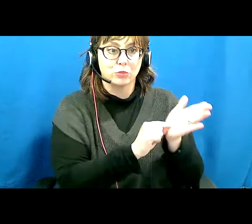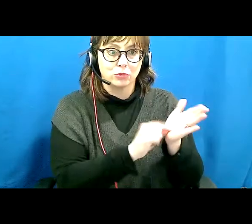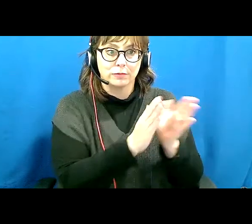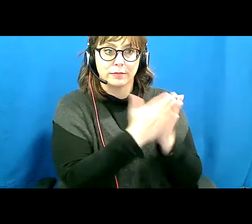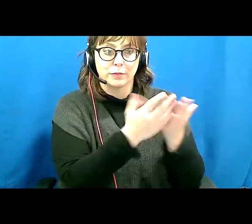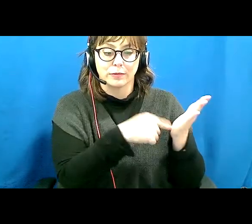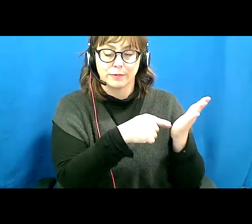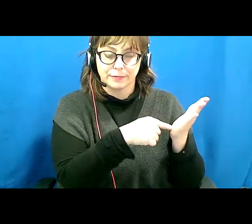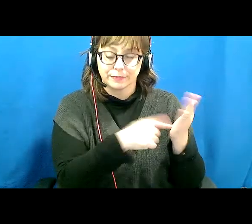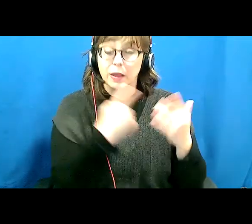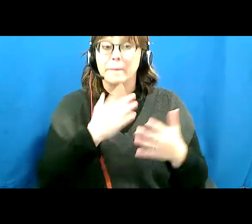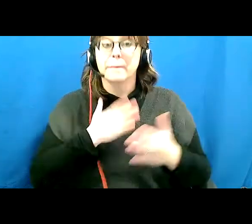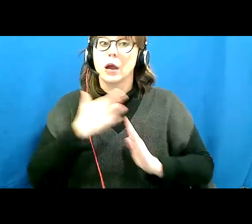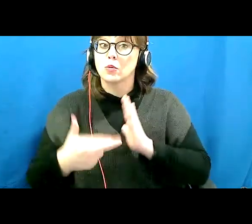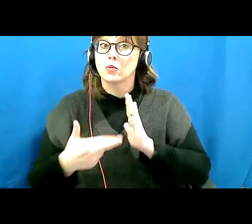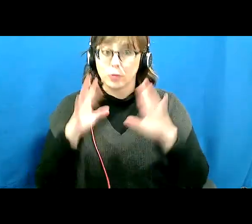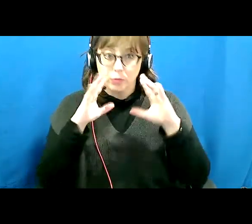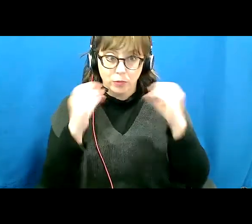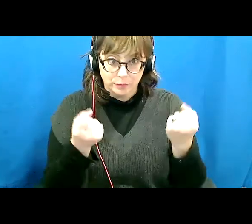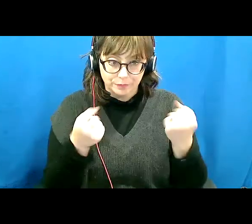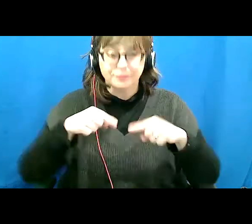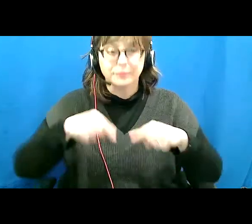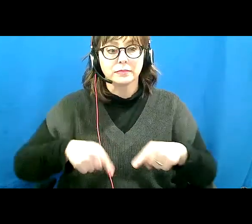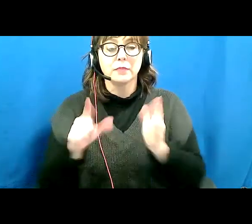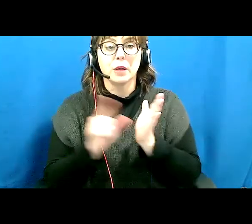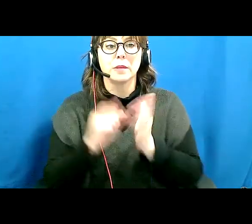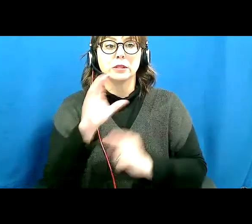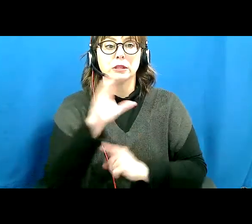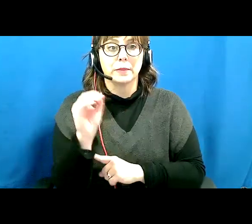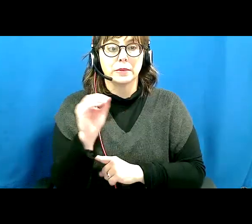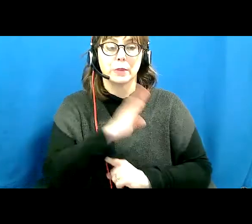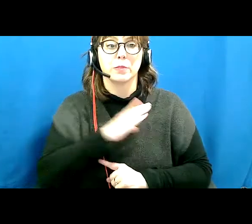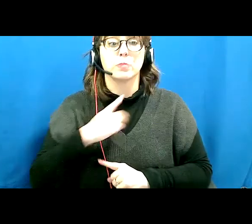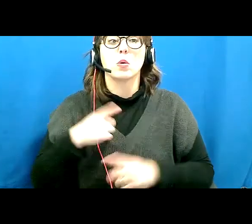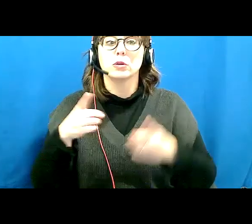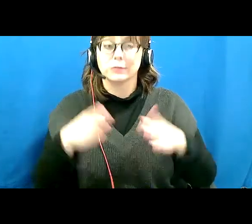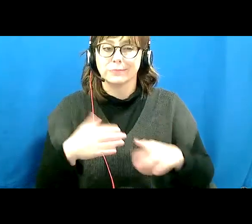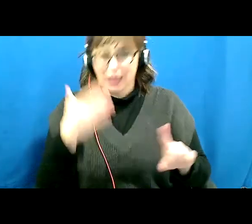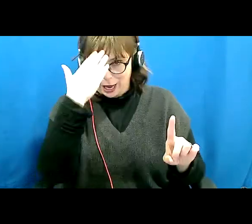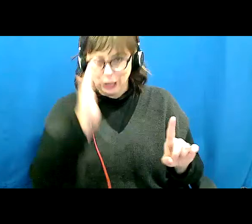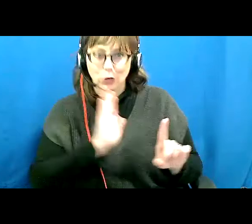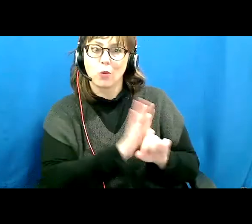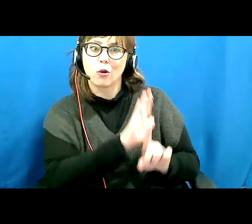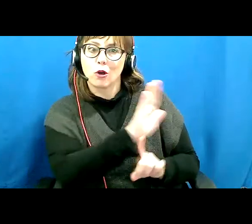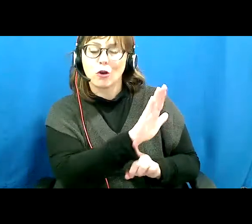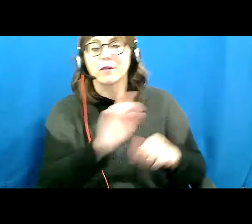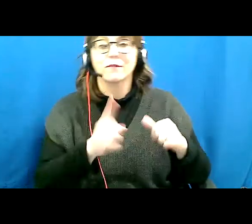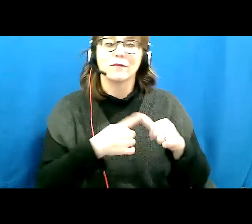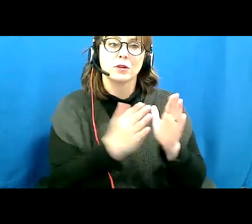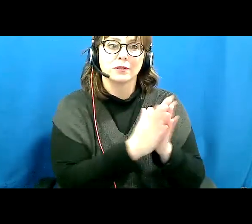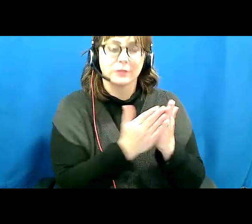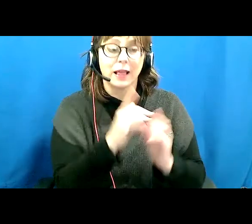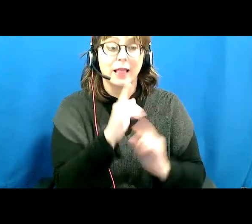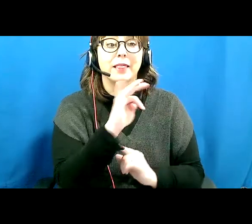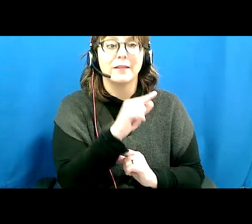my primary role as president of Inanna Board of Directors, I was familiar with Diane's first edited book, Living the Edges,